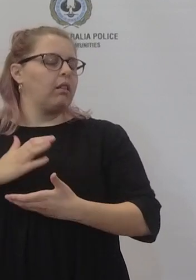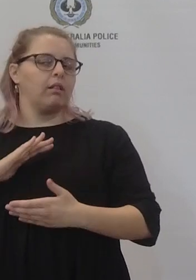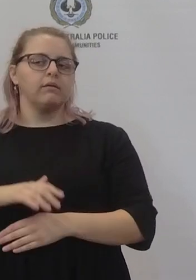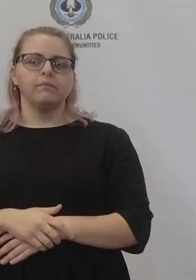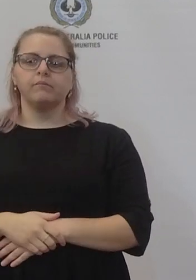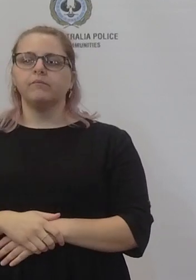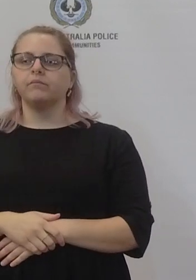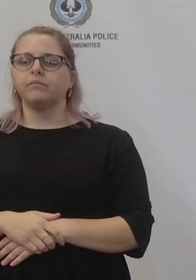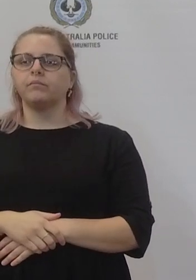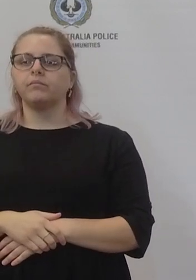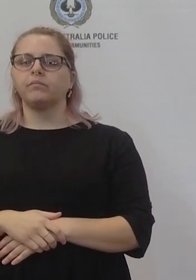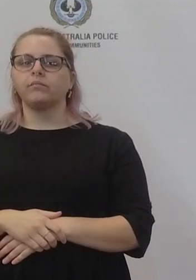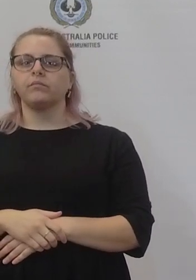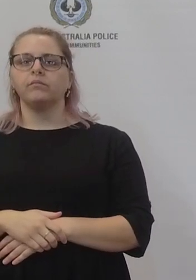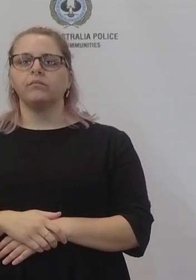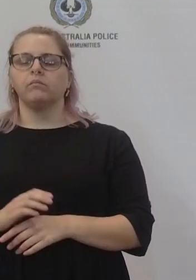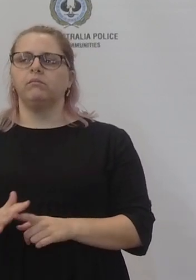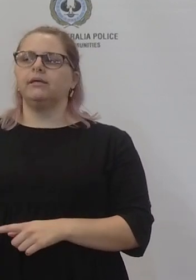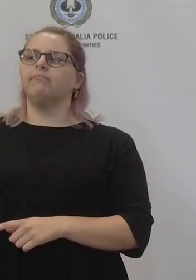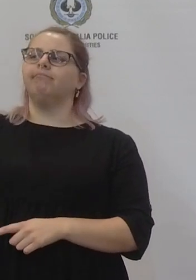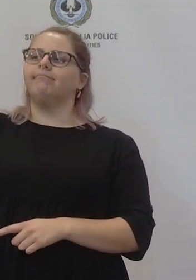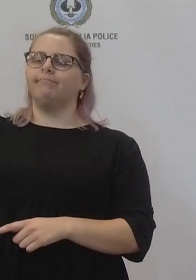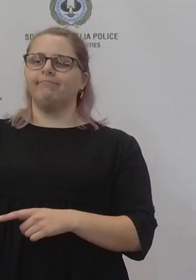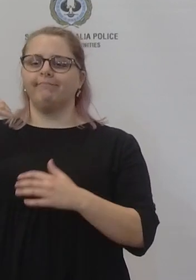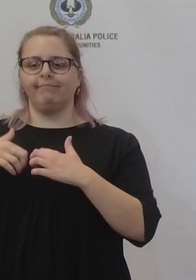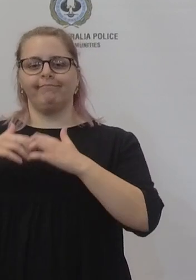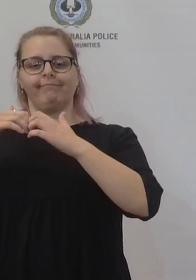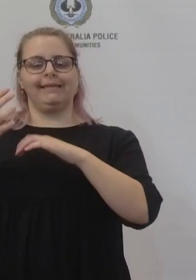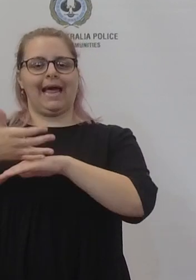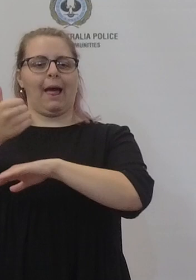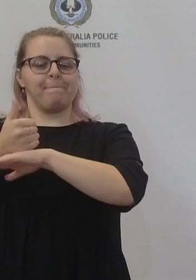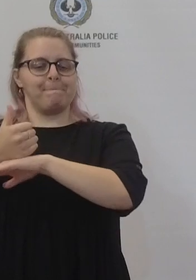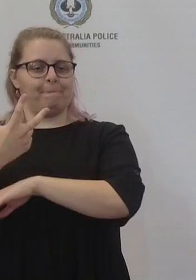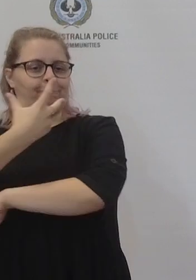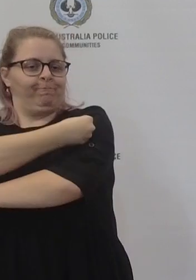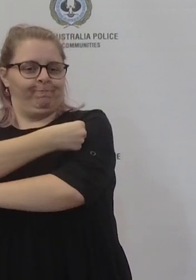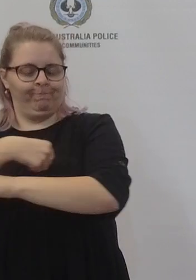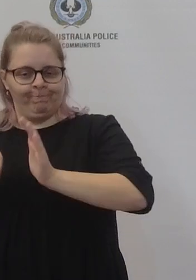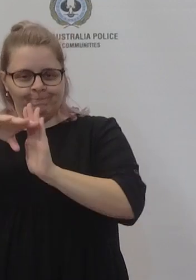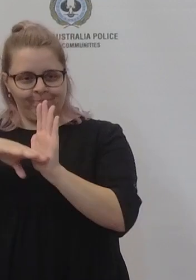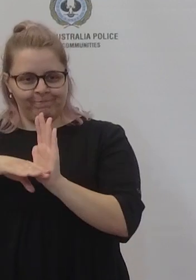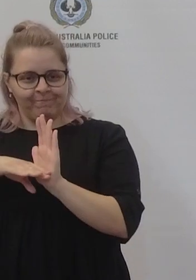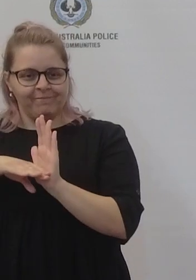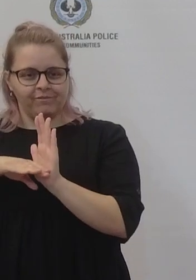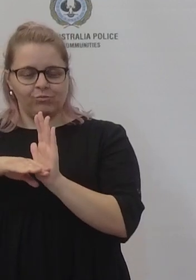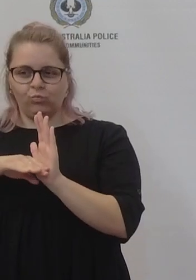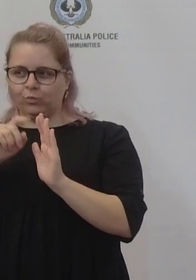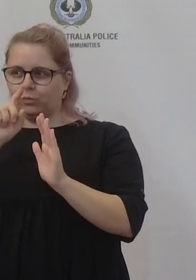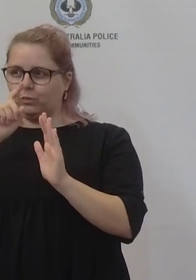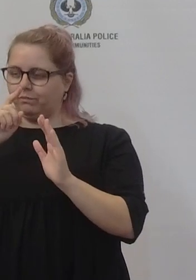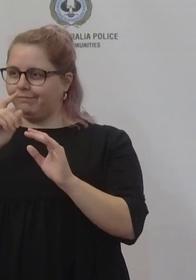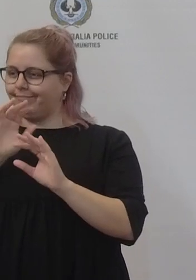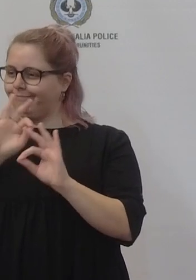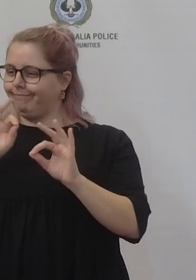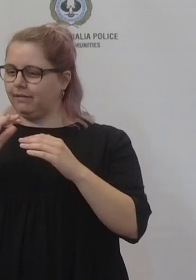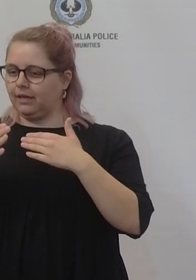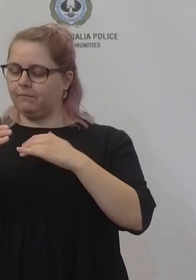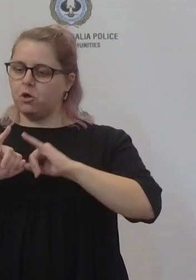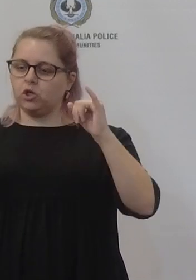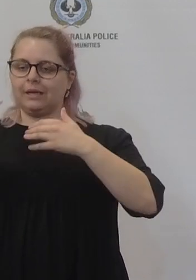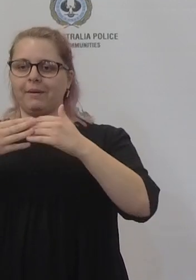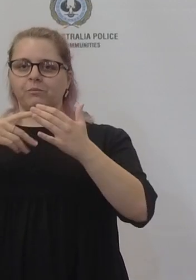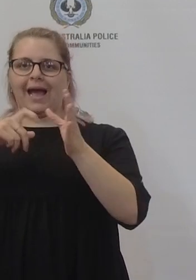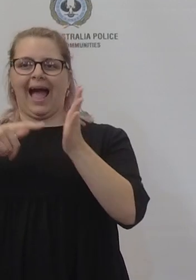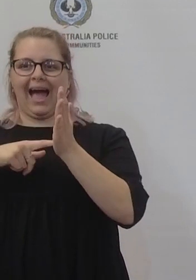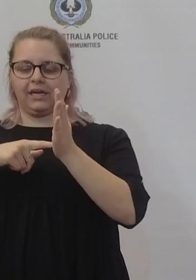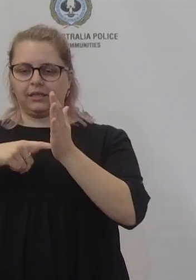bringing the mandates in and then um i can see to the future we cannot be using an emergency management declaration we have to